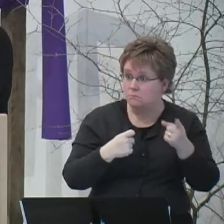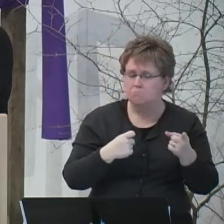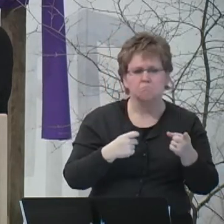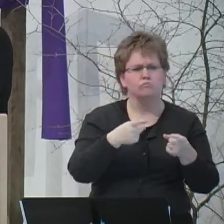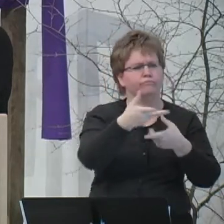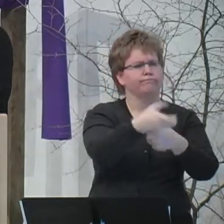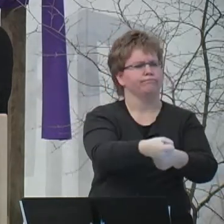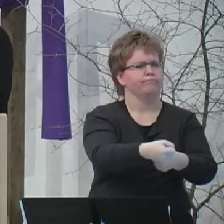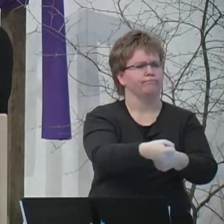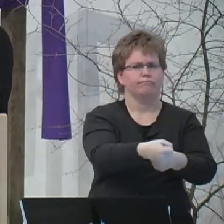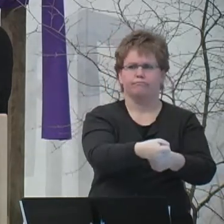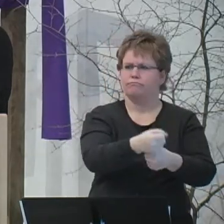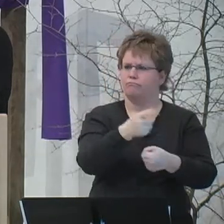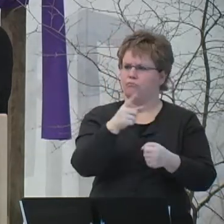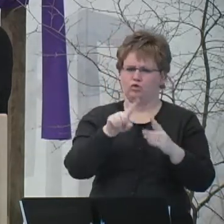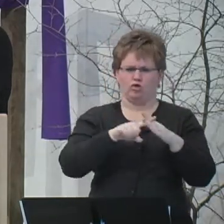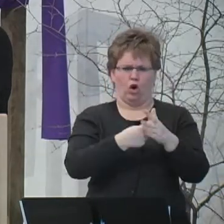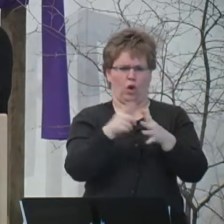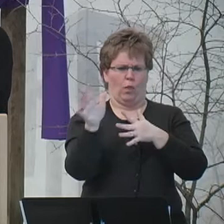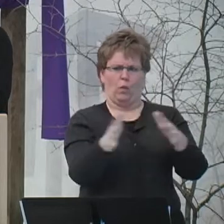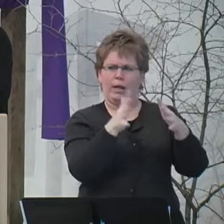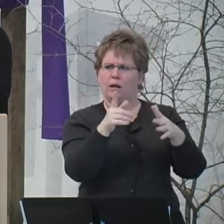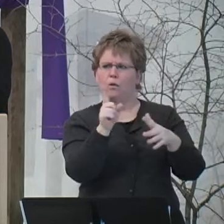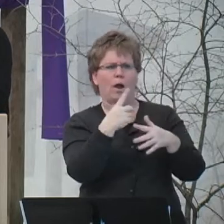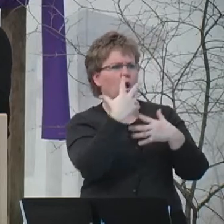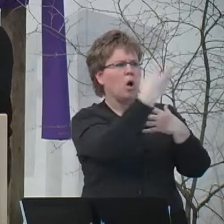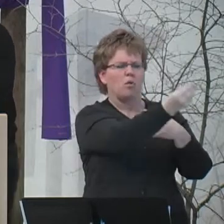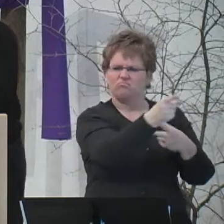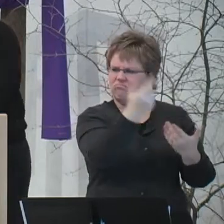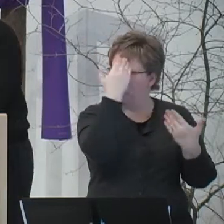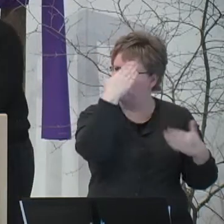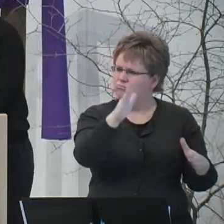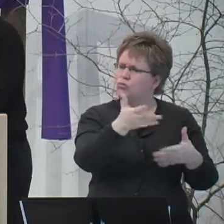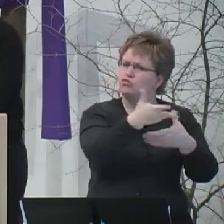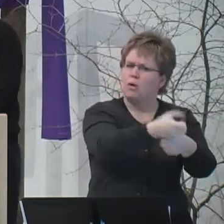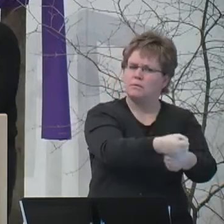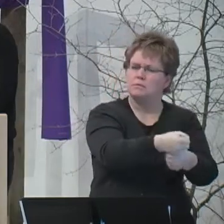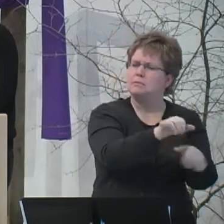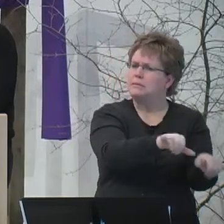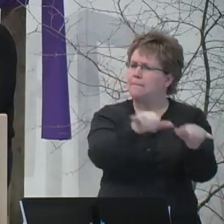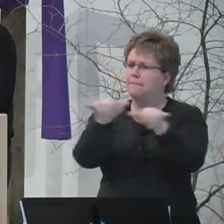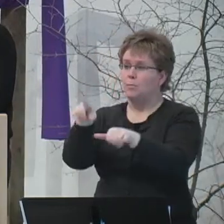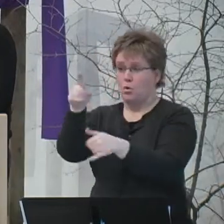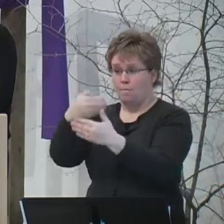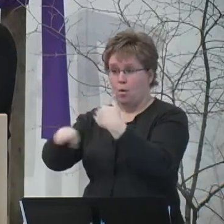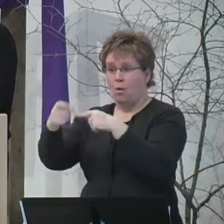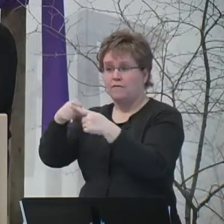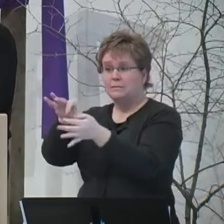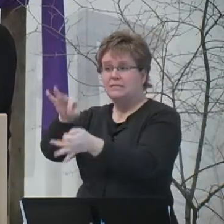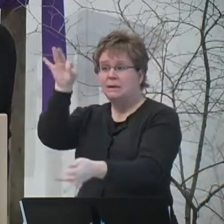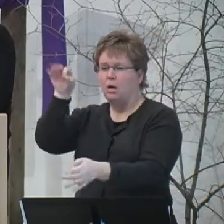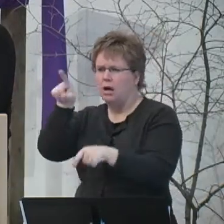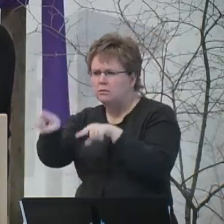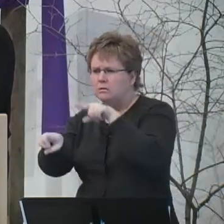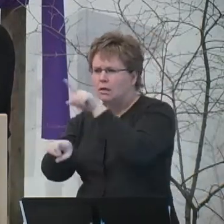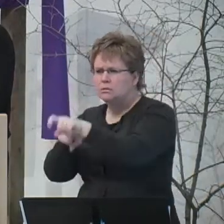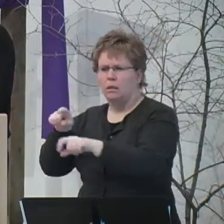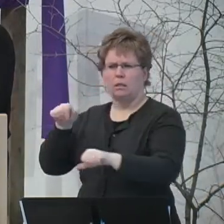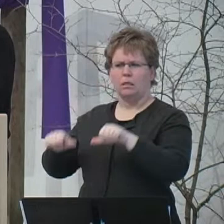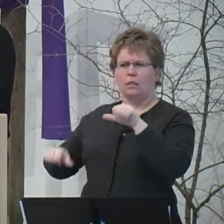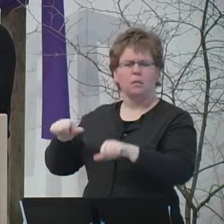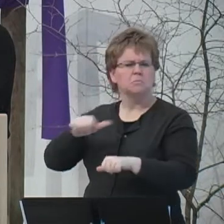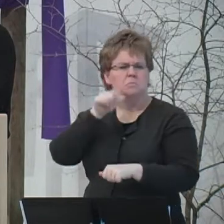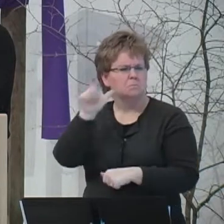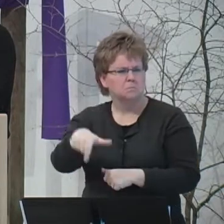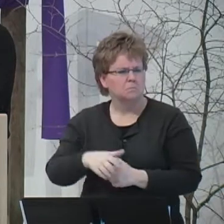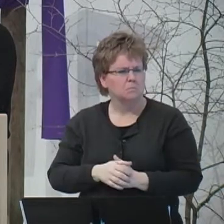you do not know where it comes from or where it goes. So it is with everyone who is born of the spirit. Nicodemus said to him,